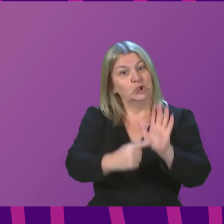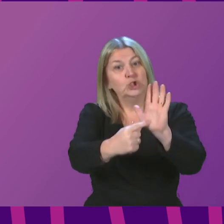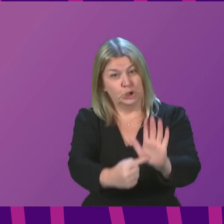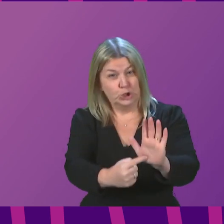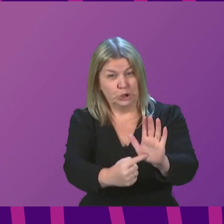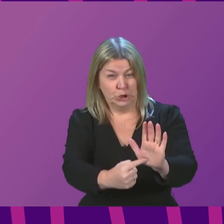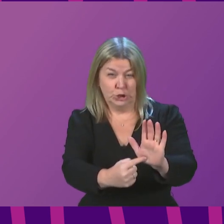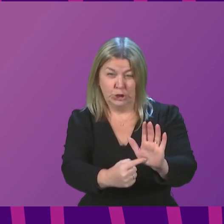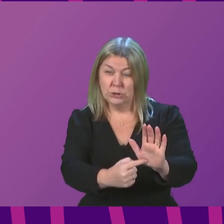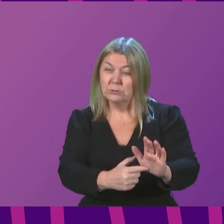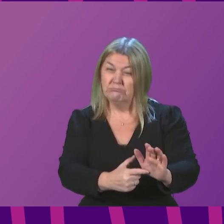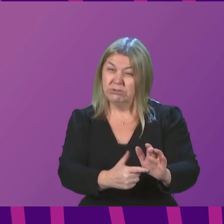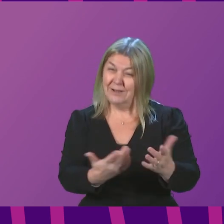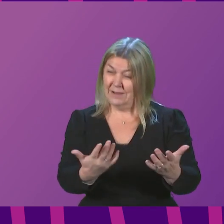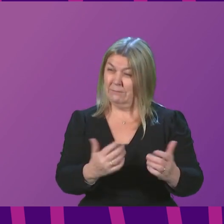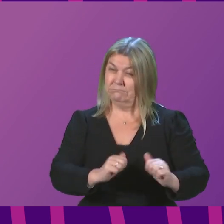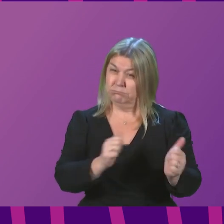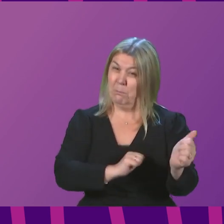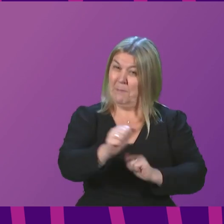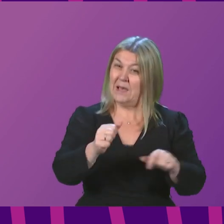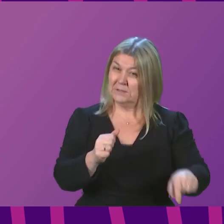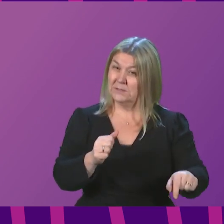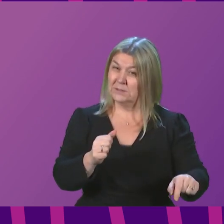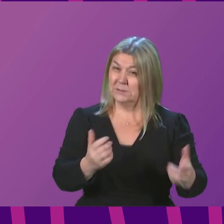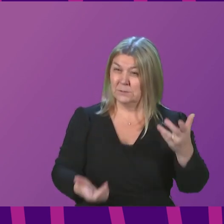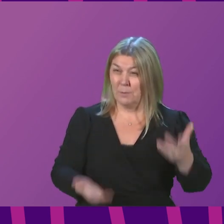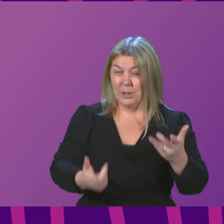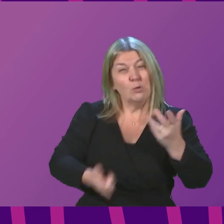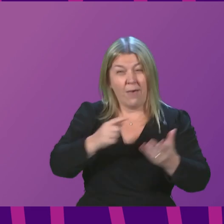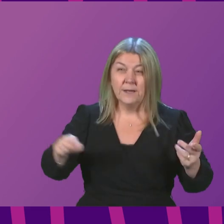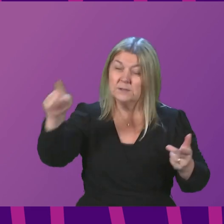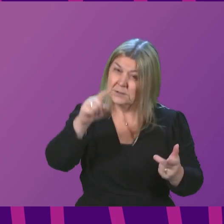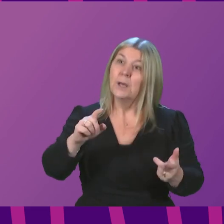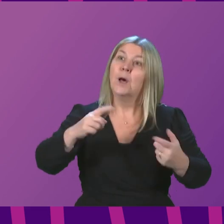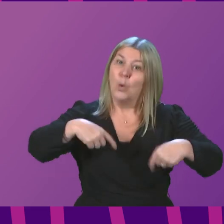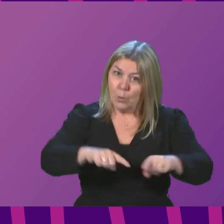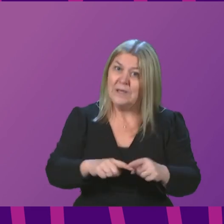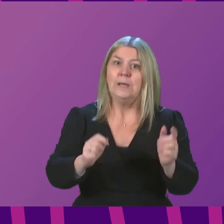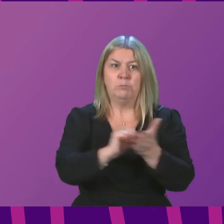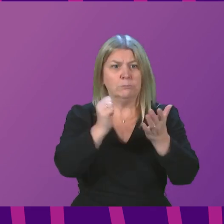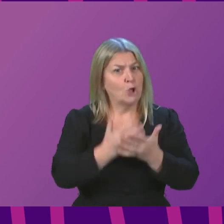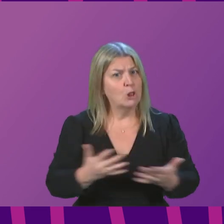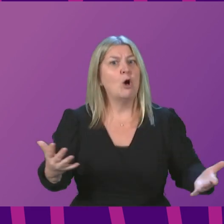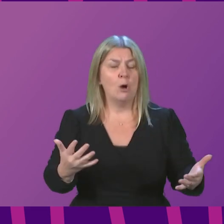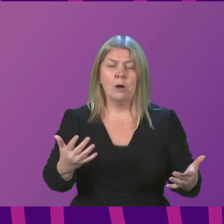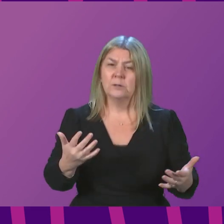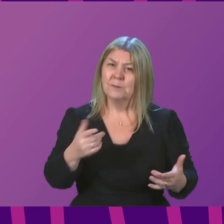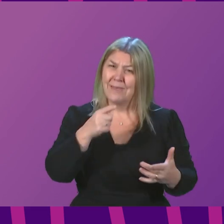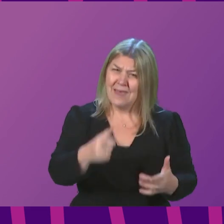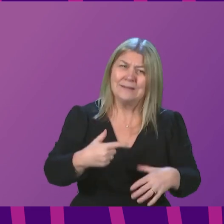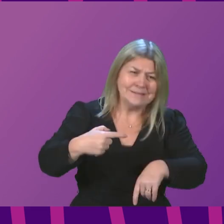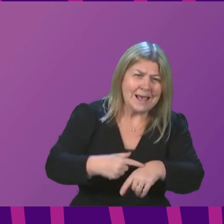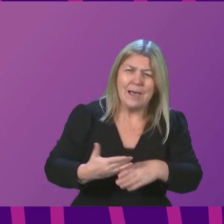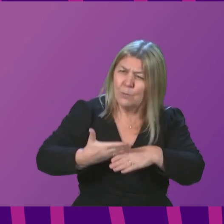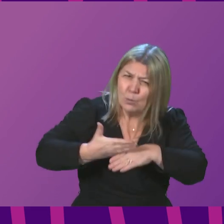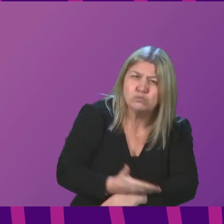the best anywhere, but we always want to understand that carefully. It takes work and effort, and it takes a lot of